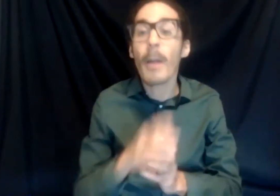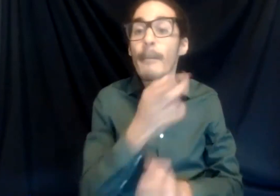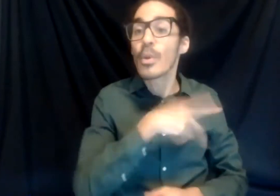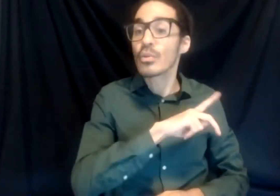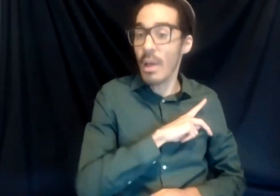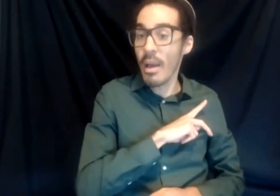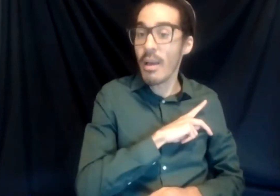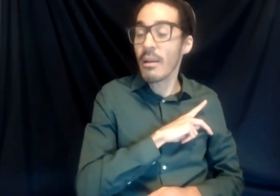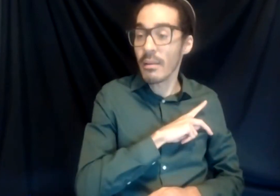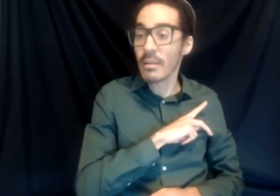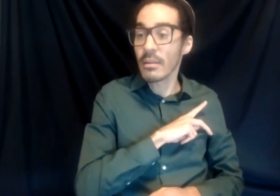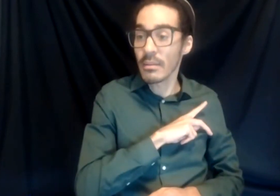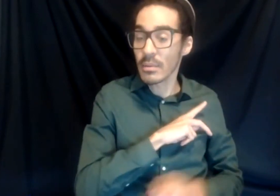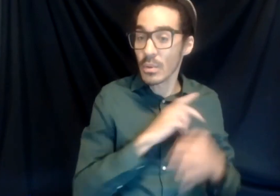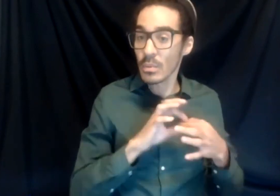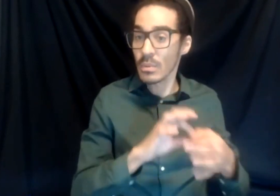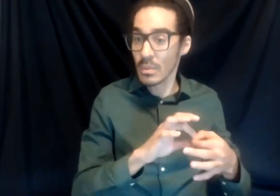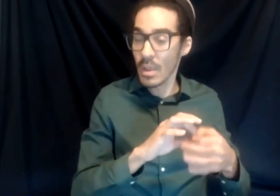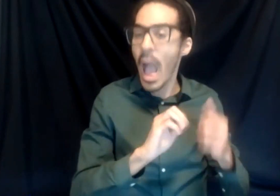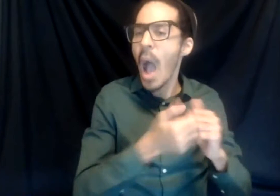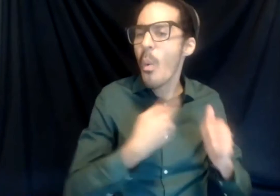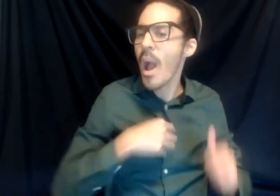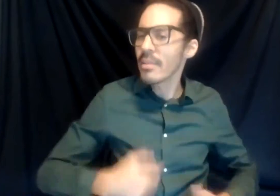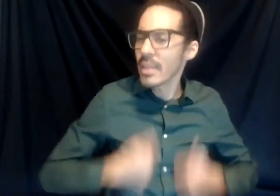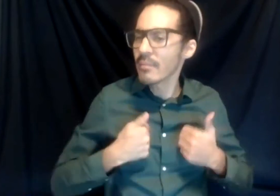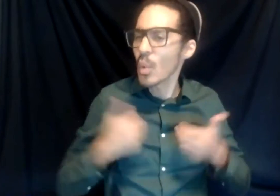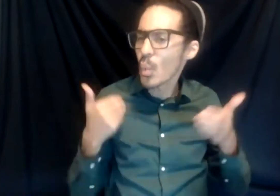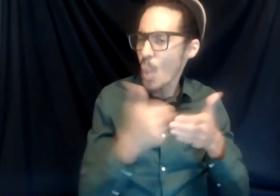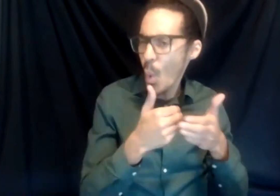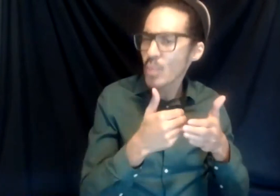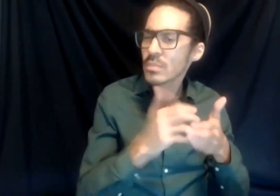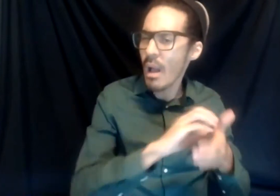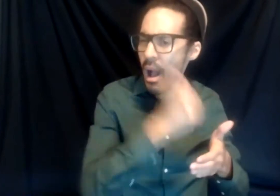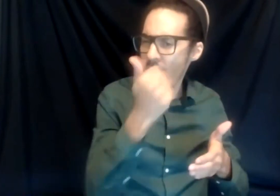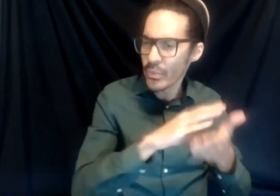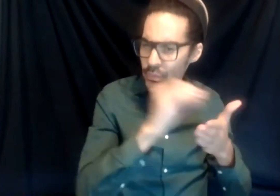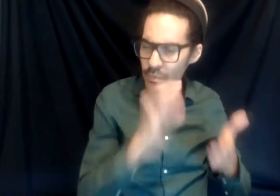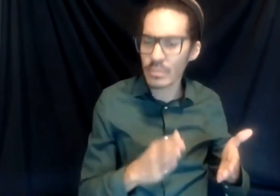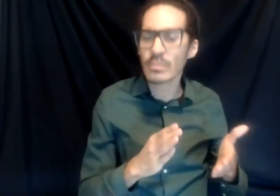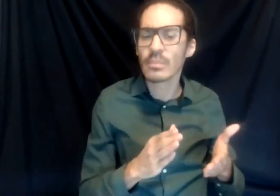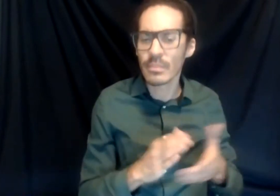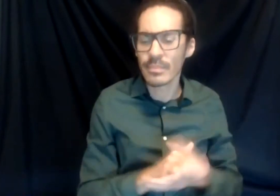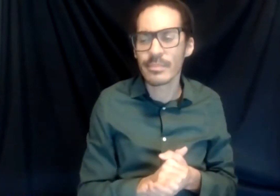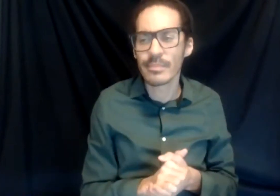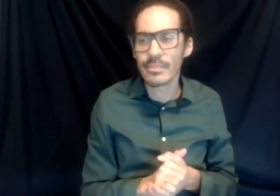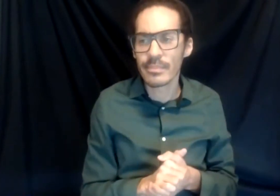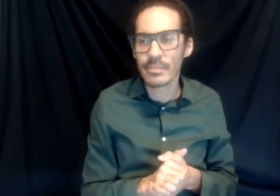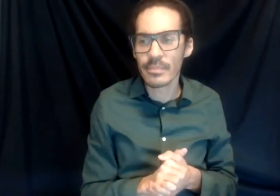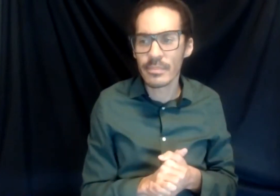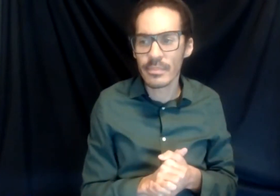my, the way how I lived was very similar, where it had a more downed succession of groups, who had very similar personality.